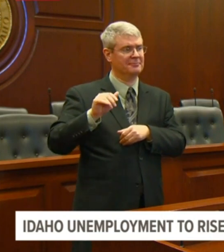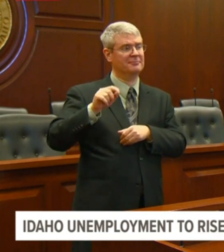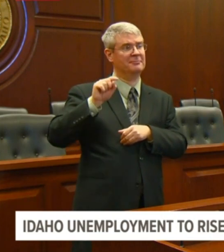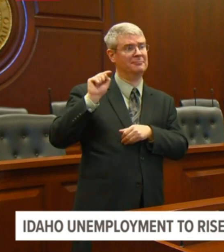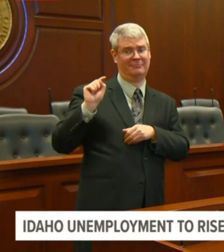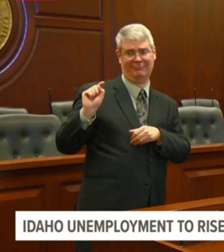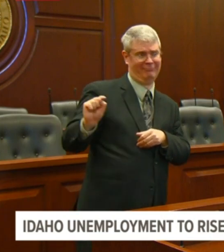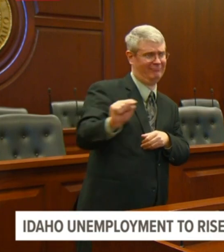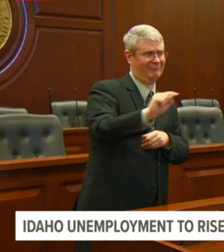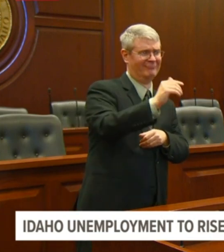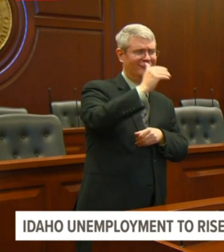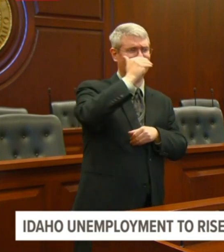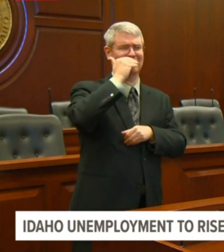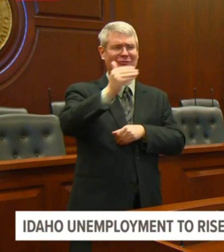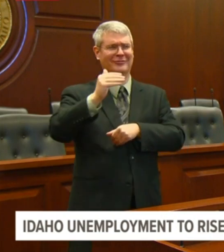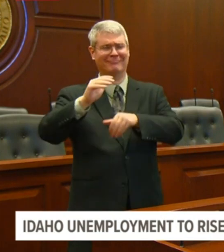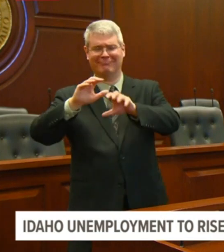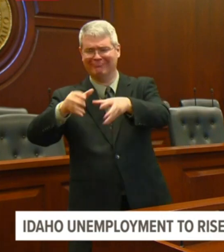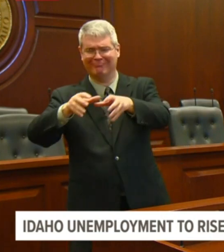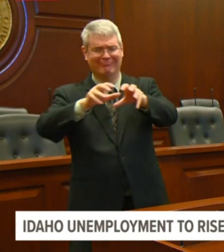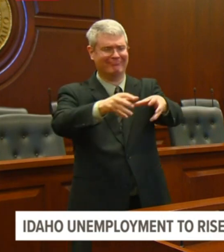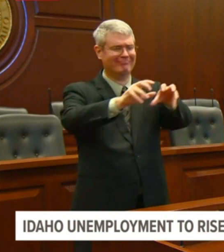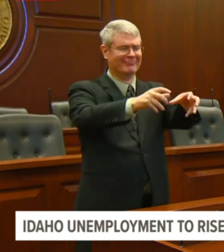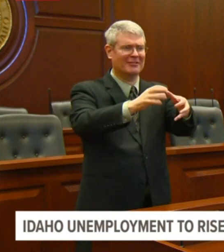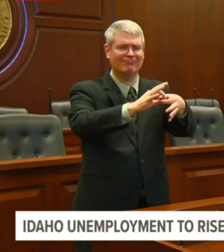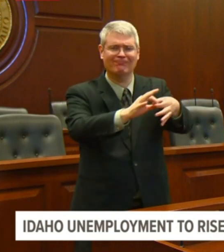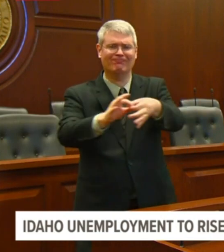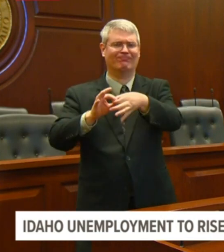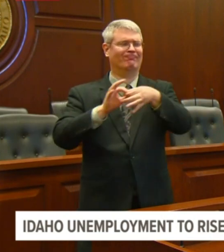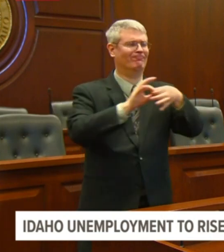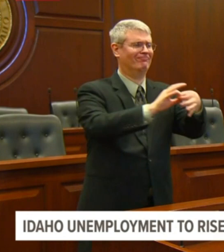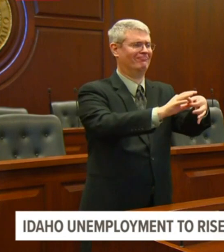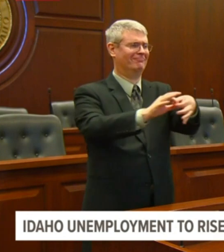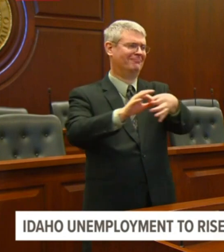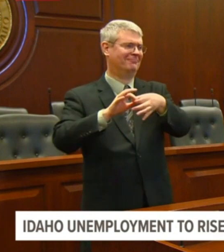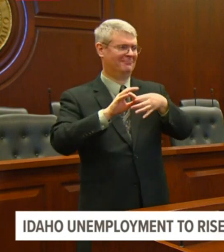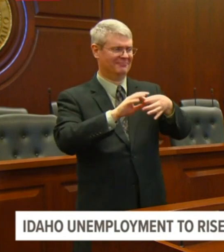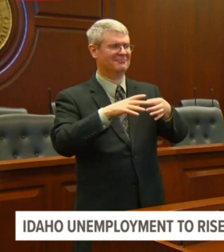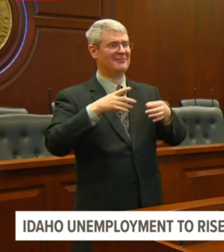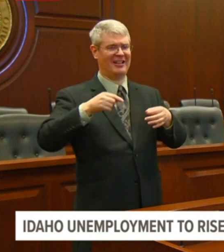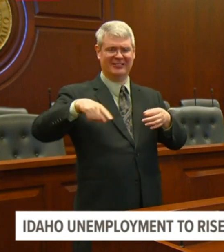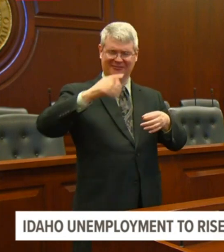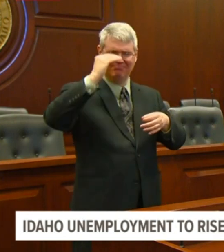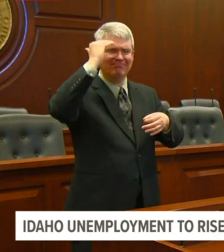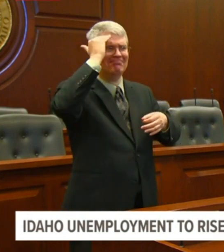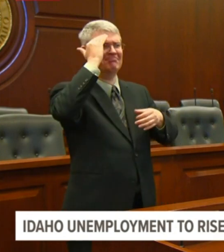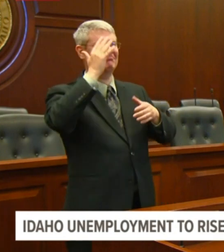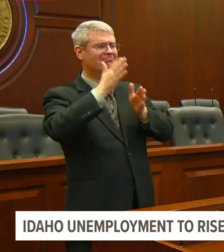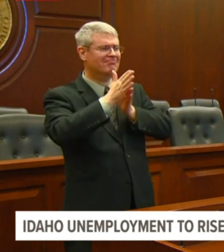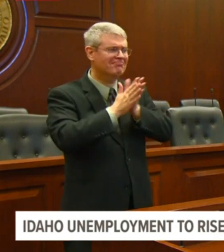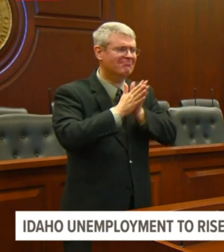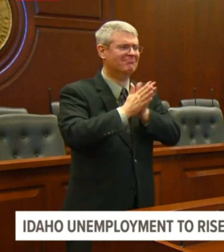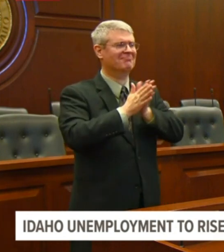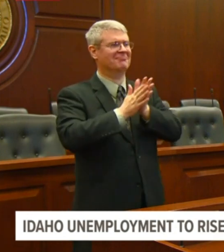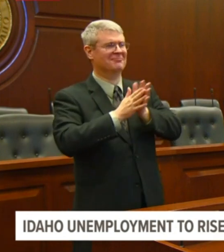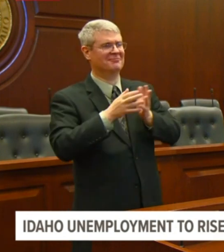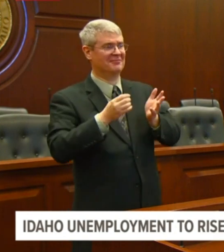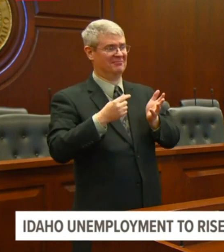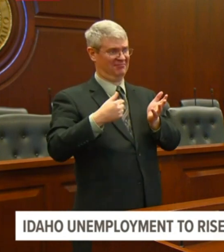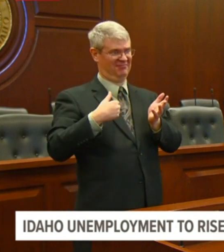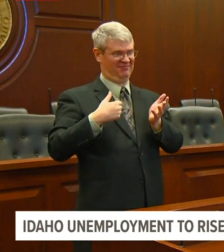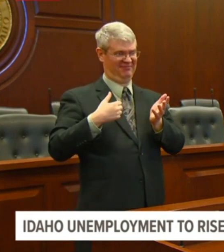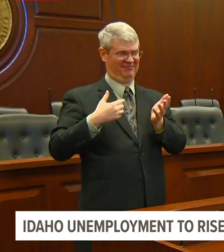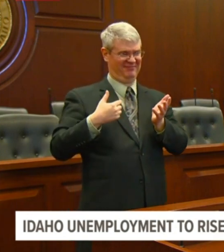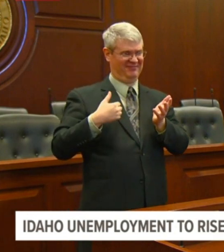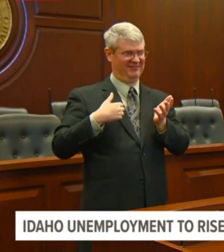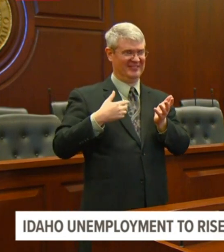were, uh, they, they were doing the right thing. And, and 1%, there's a list of things, uh, that they can do,